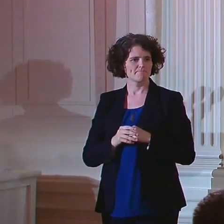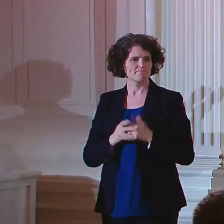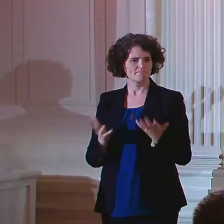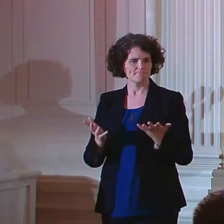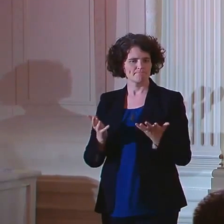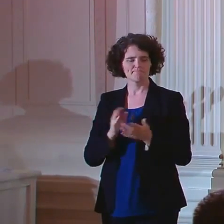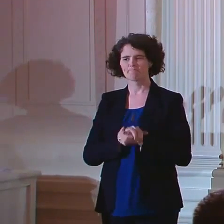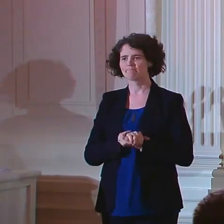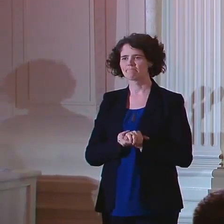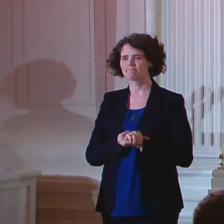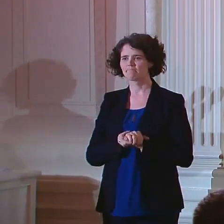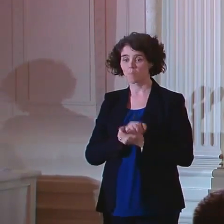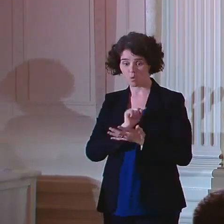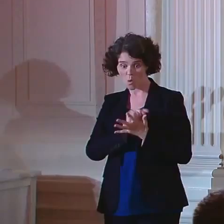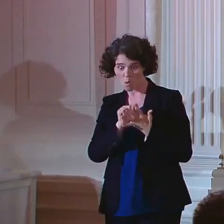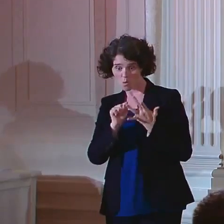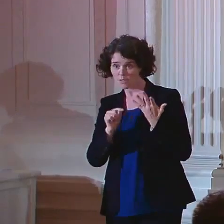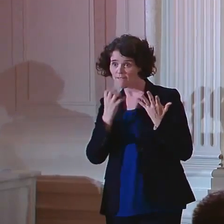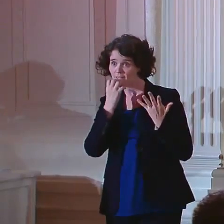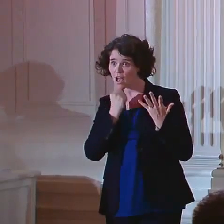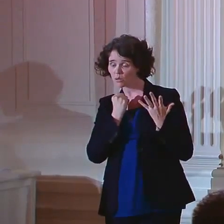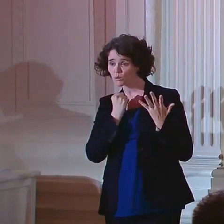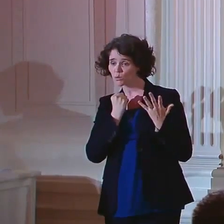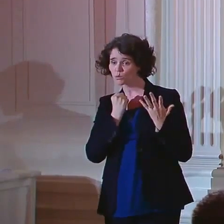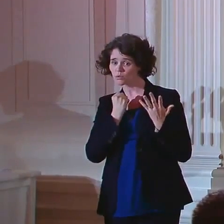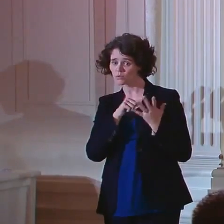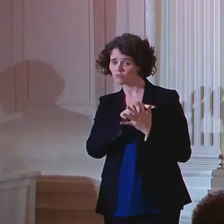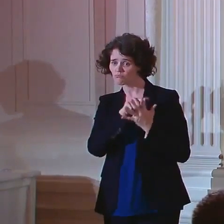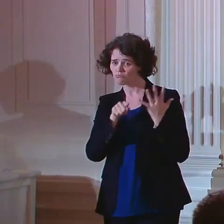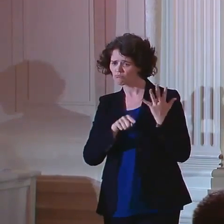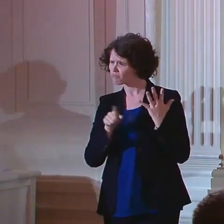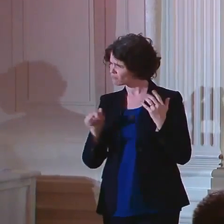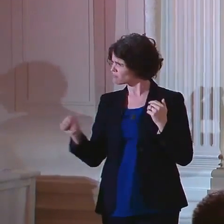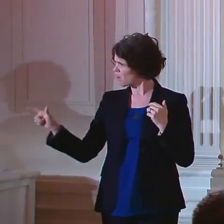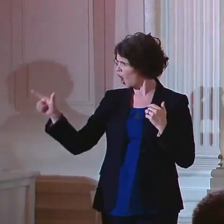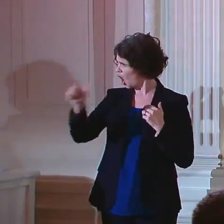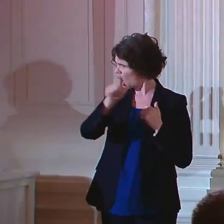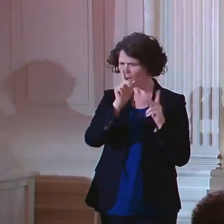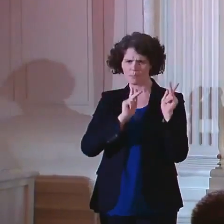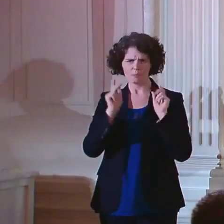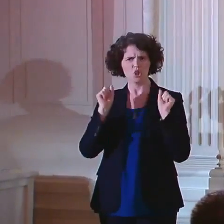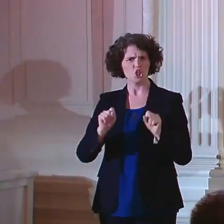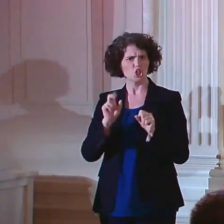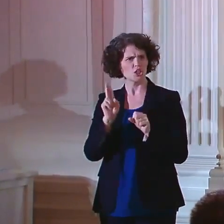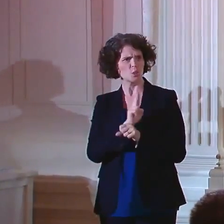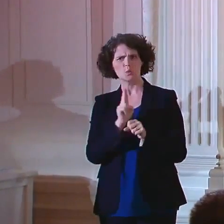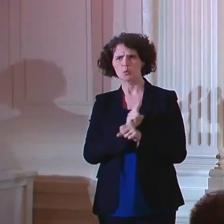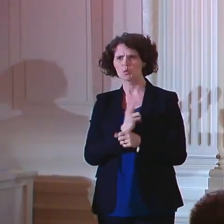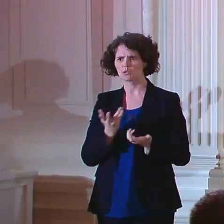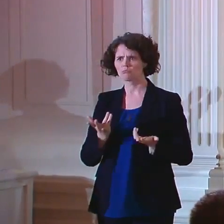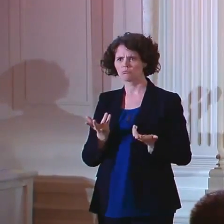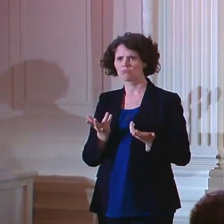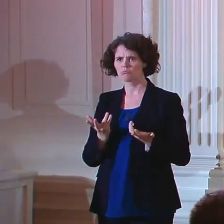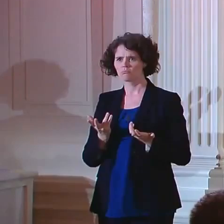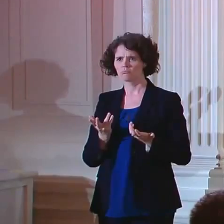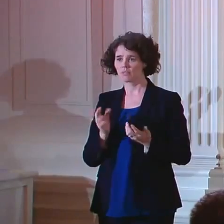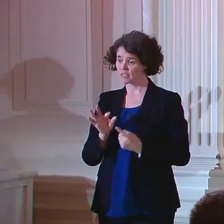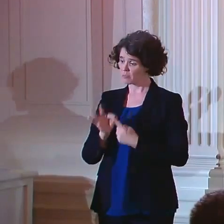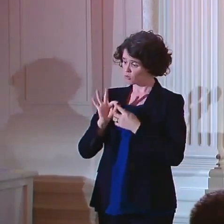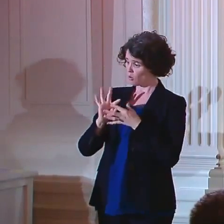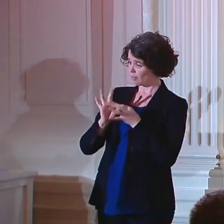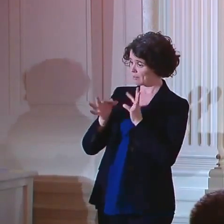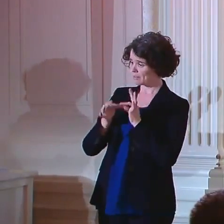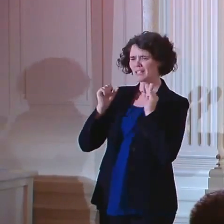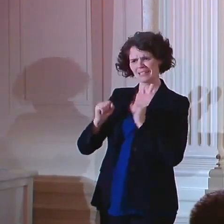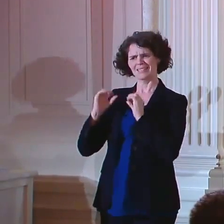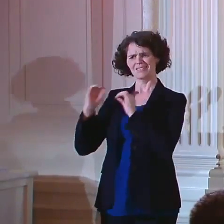So those values are values that everybody could use. Those are values that the Special Olympics